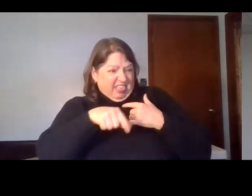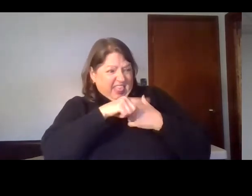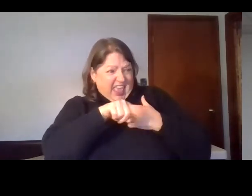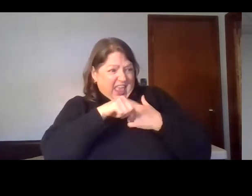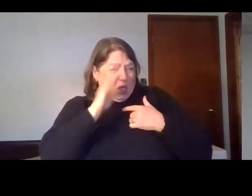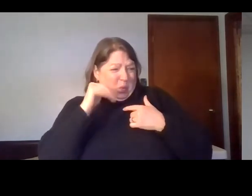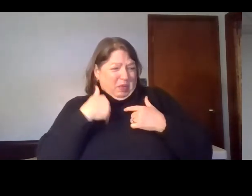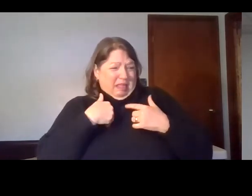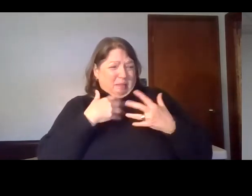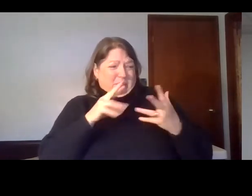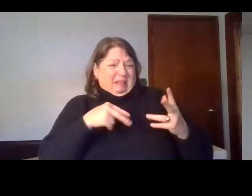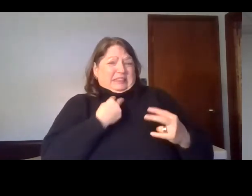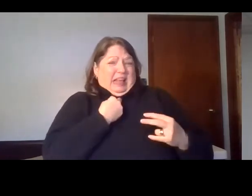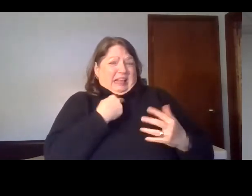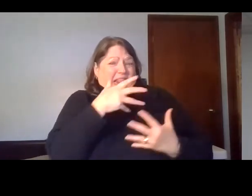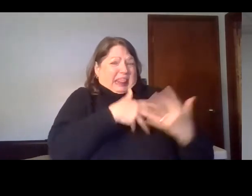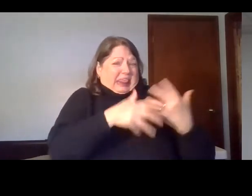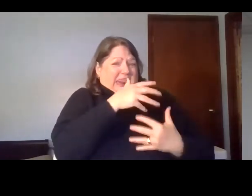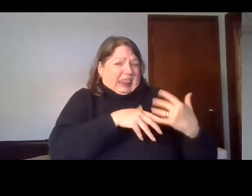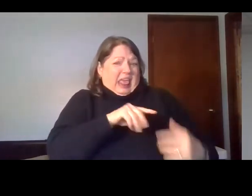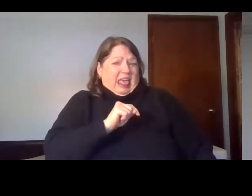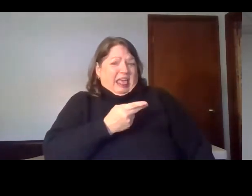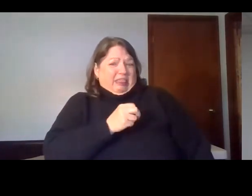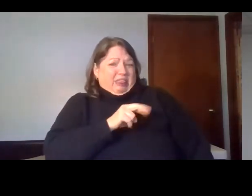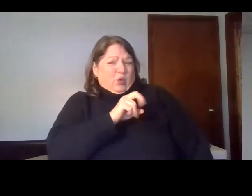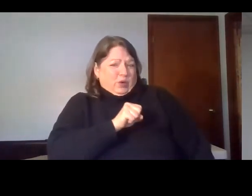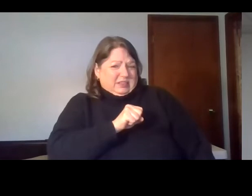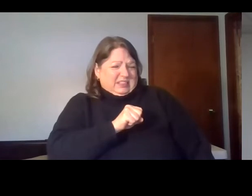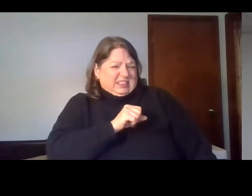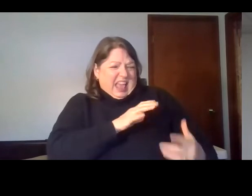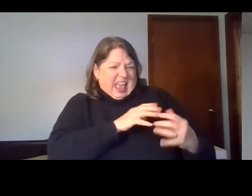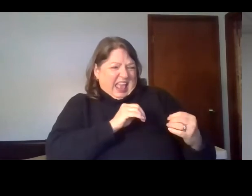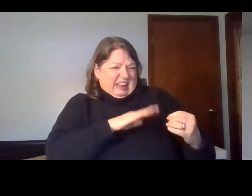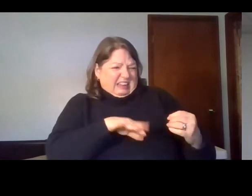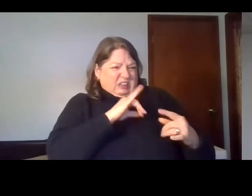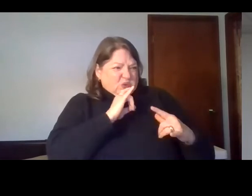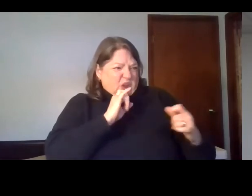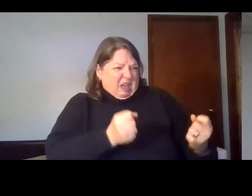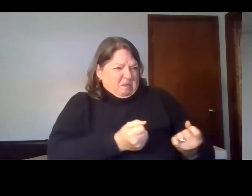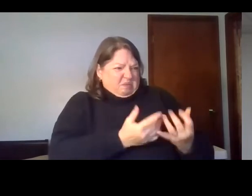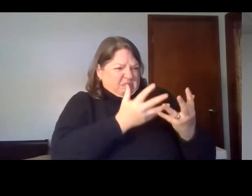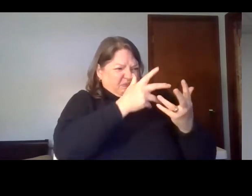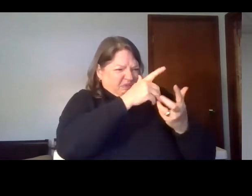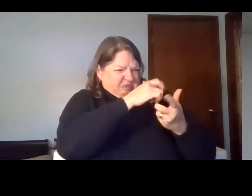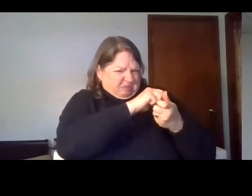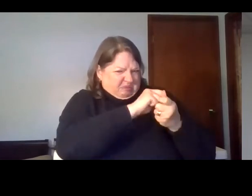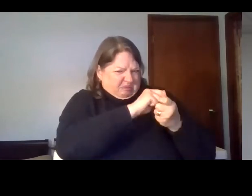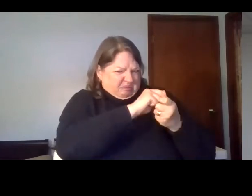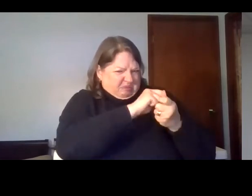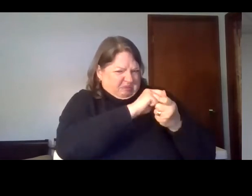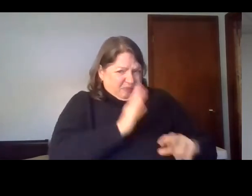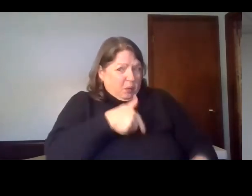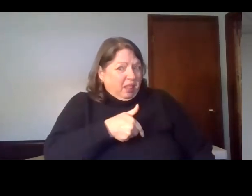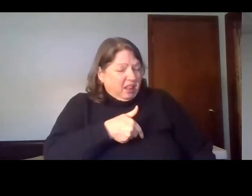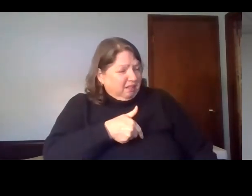thorns and consumed by dry, like dry stubble. Verse 12, they